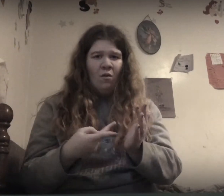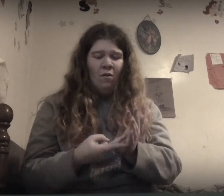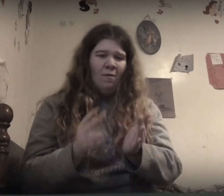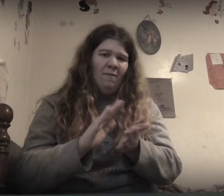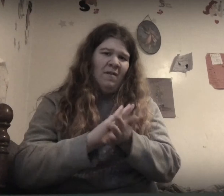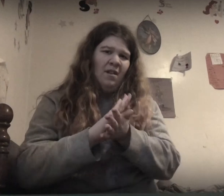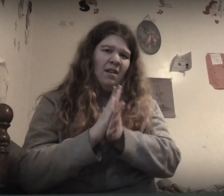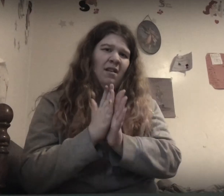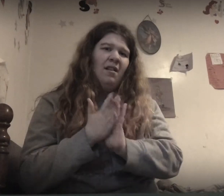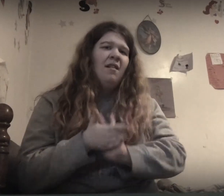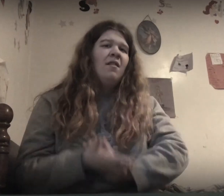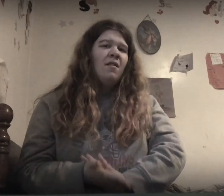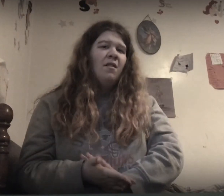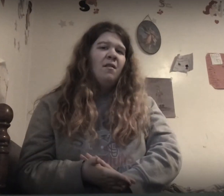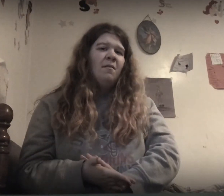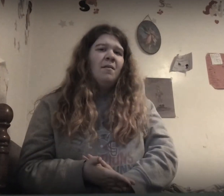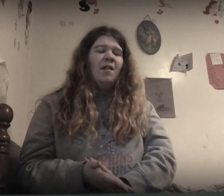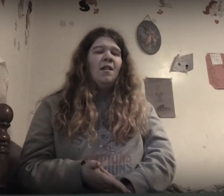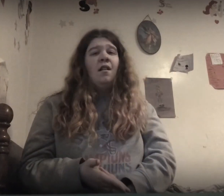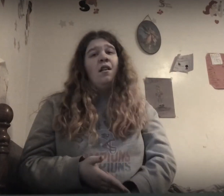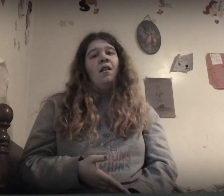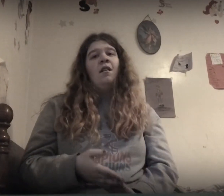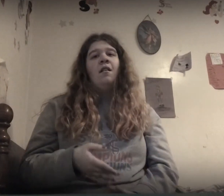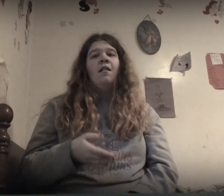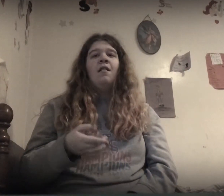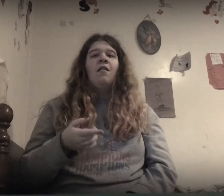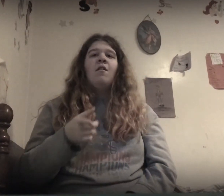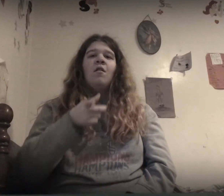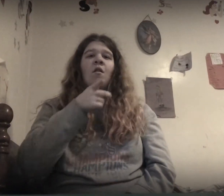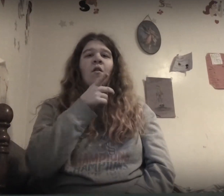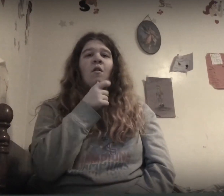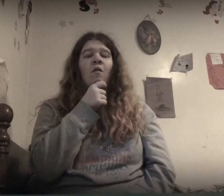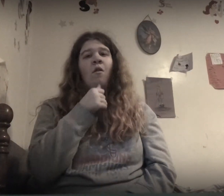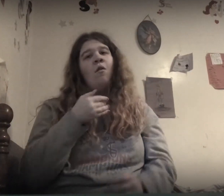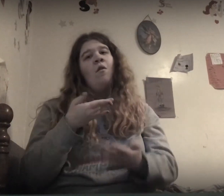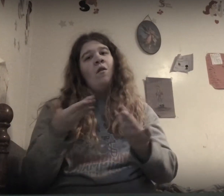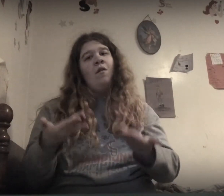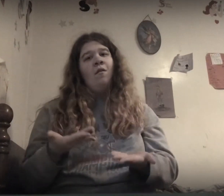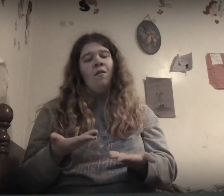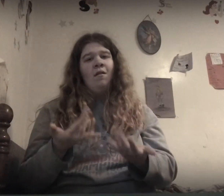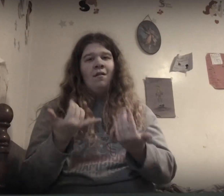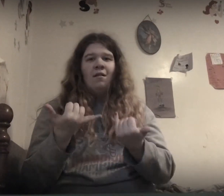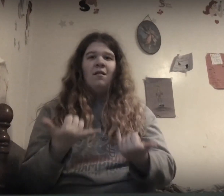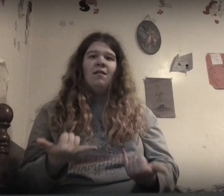weren't meant to be You were meant to be